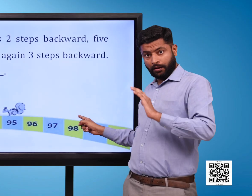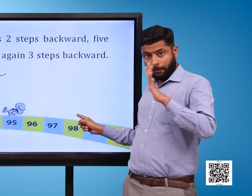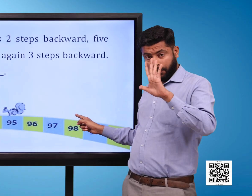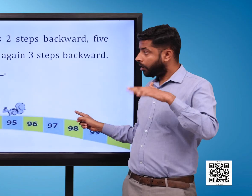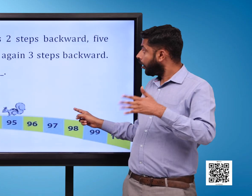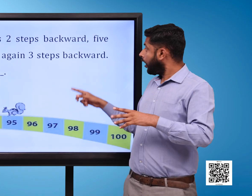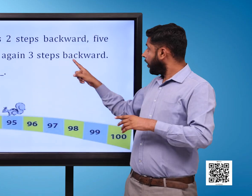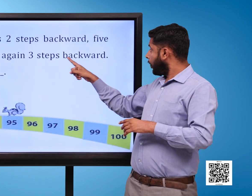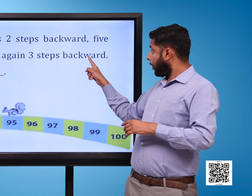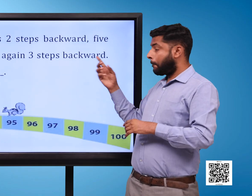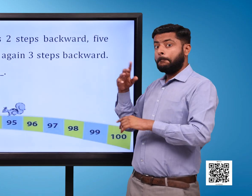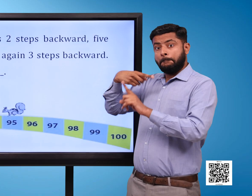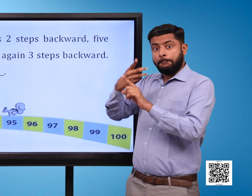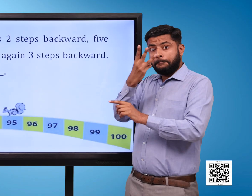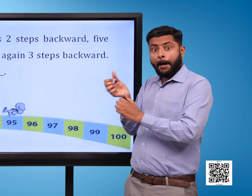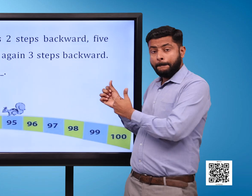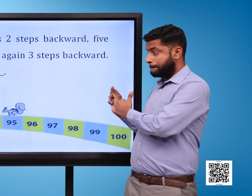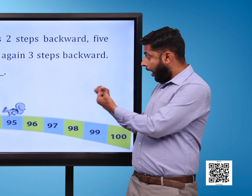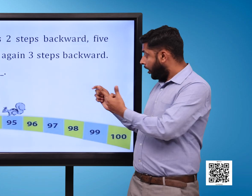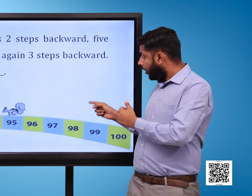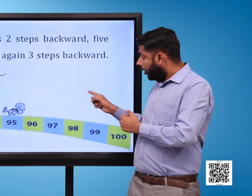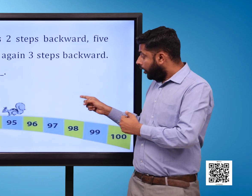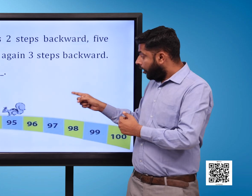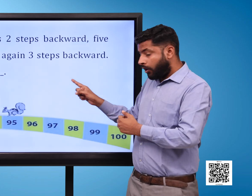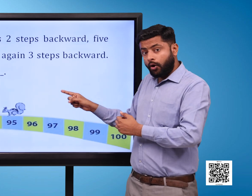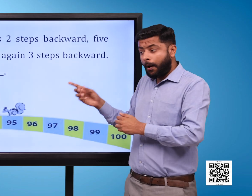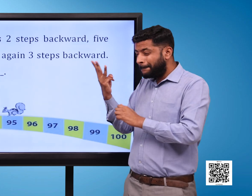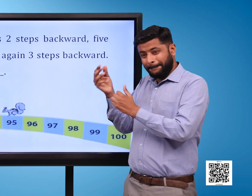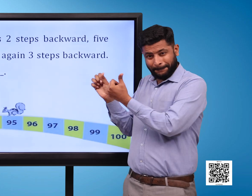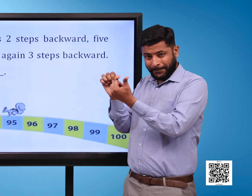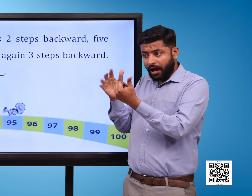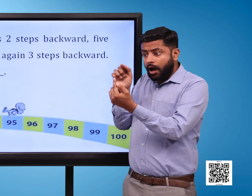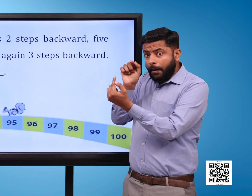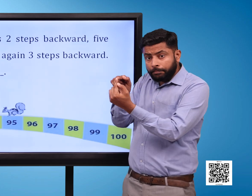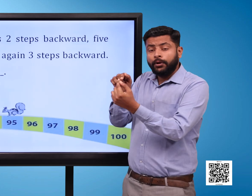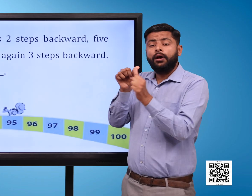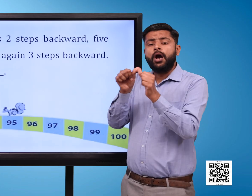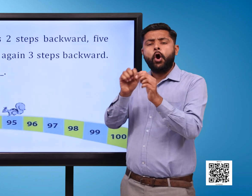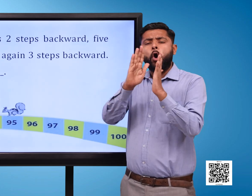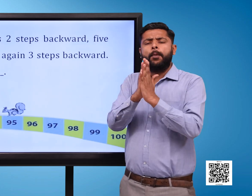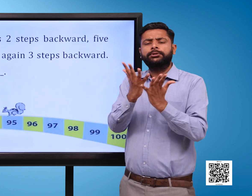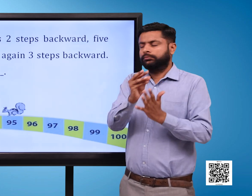again It will reach at blank